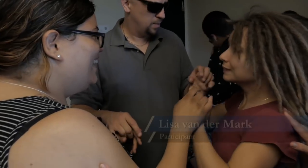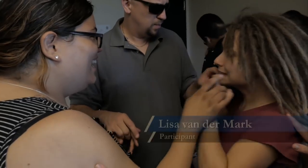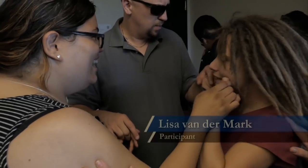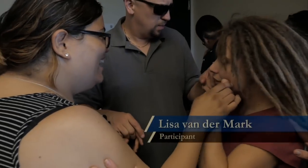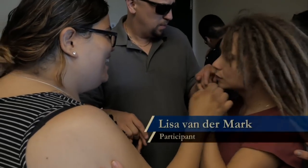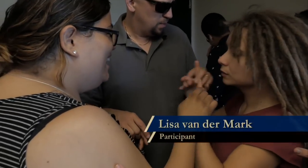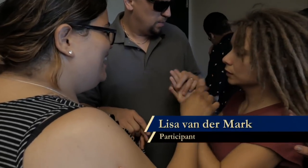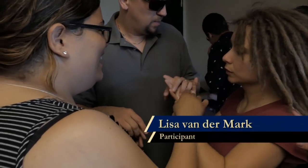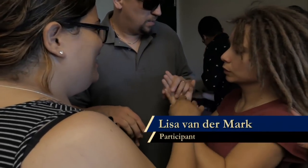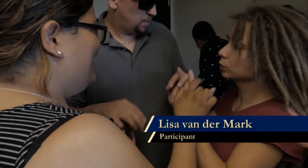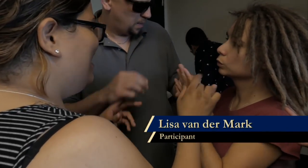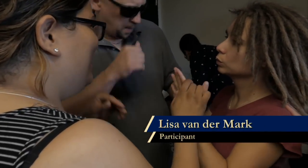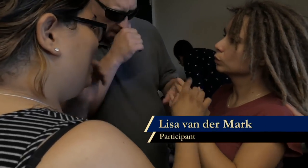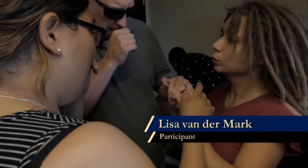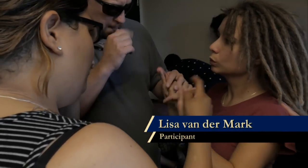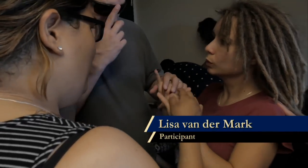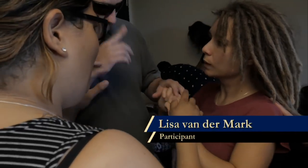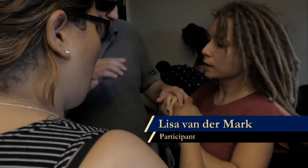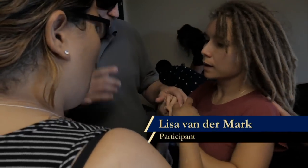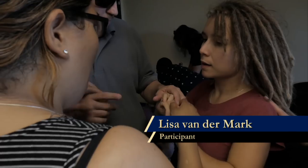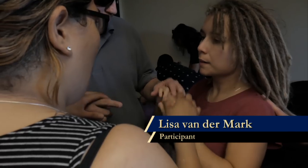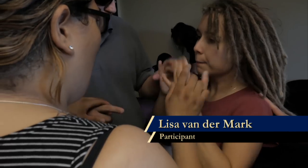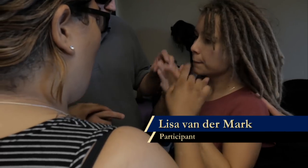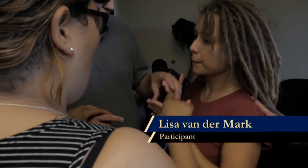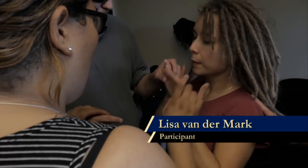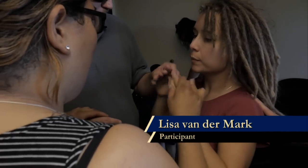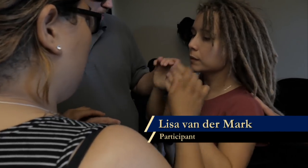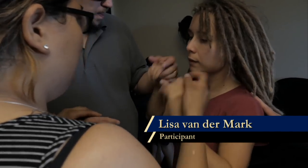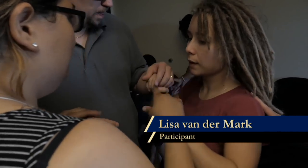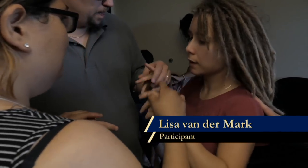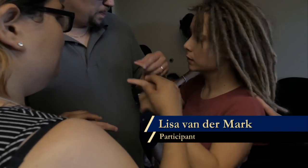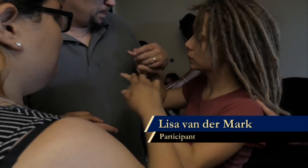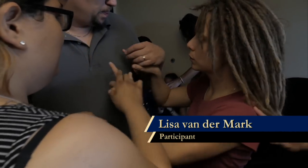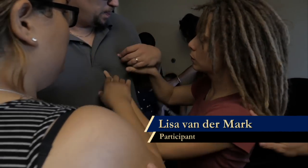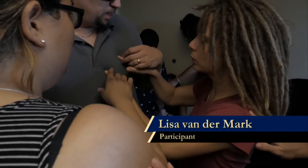We just discussed trying it with Jazz standing in the middle.